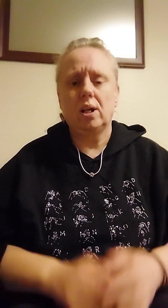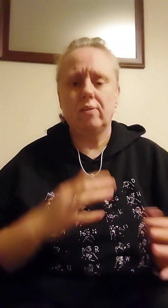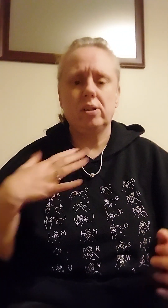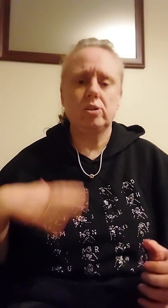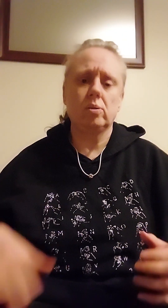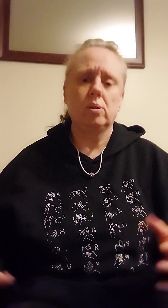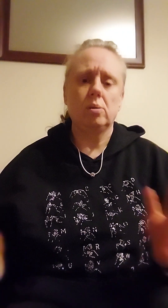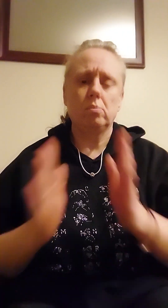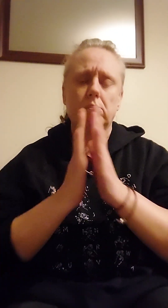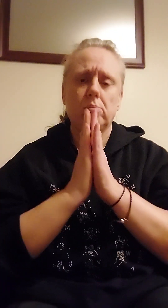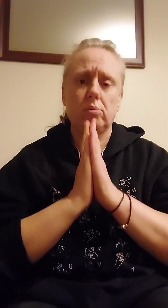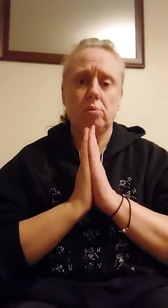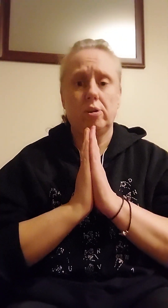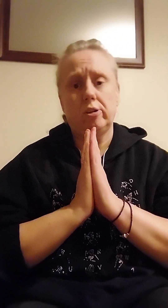need to Hey